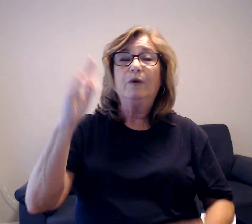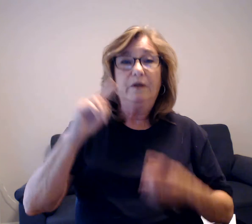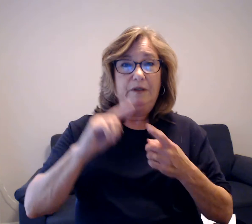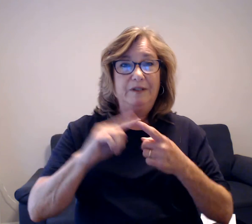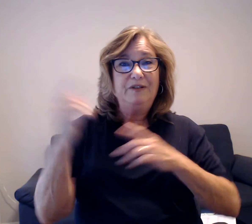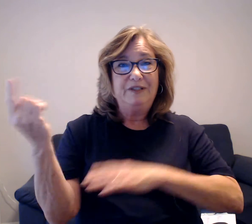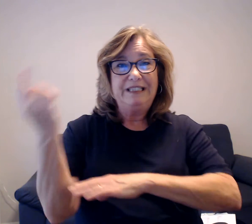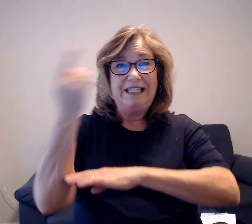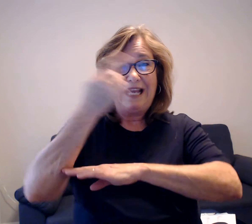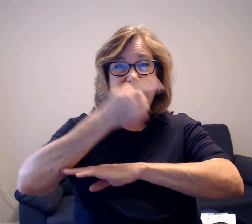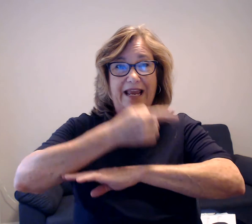Again.